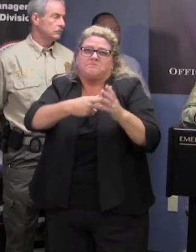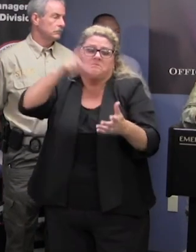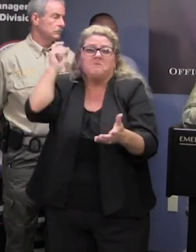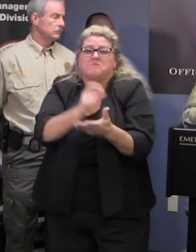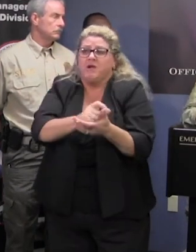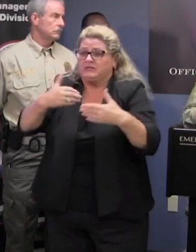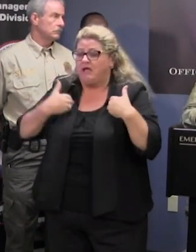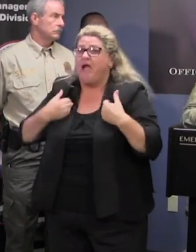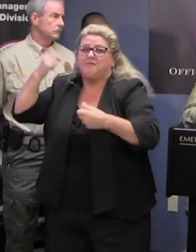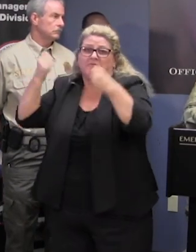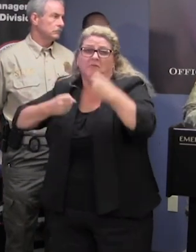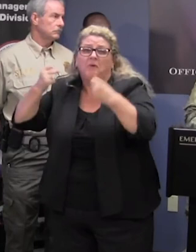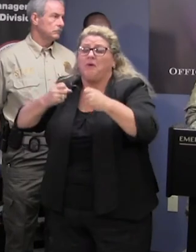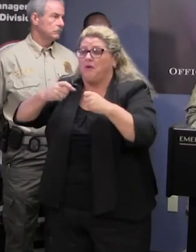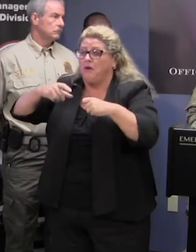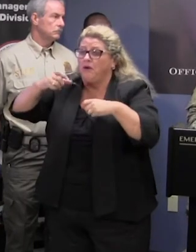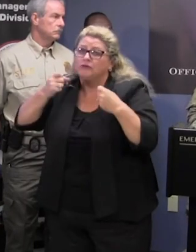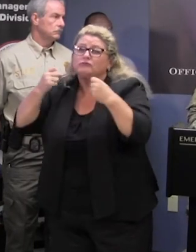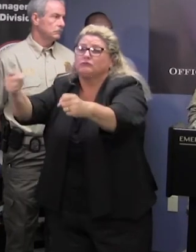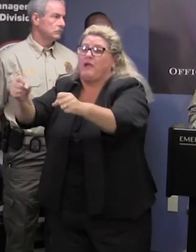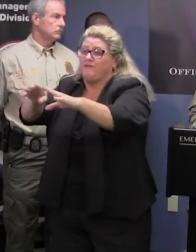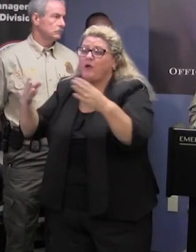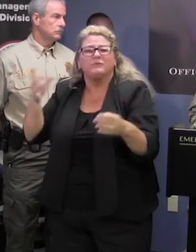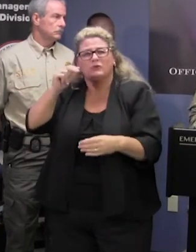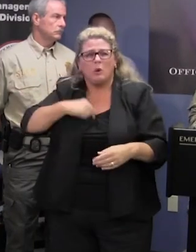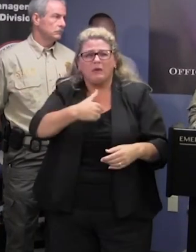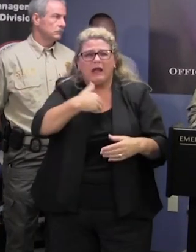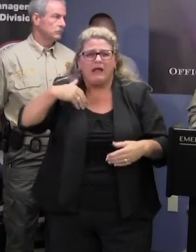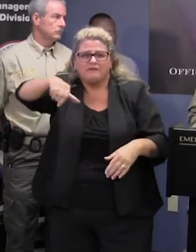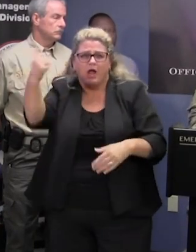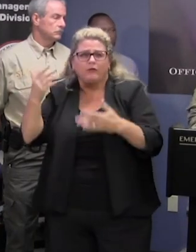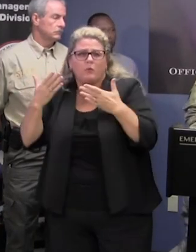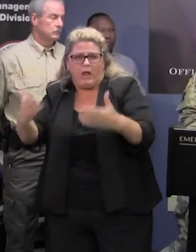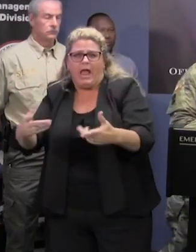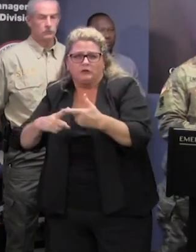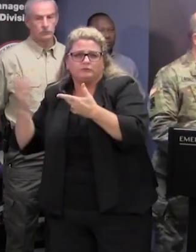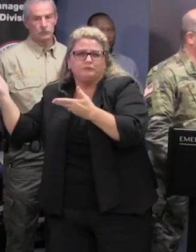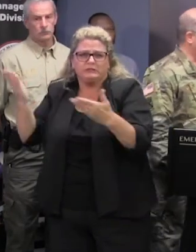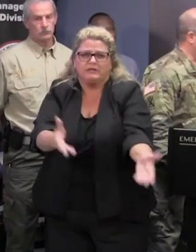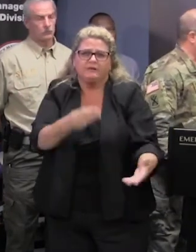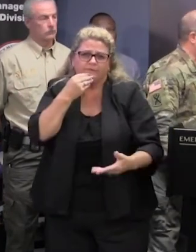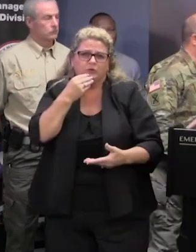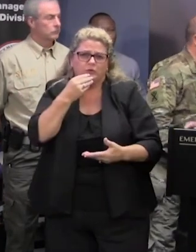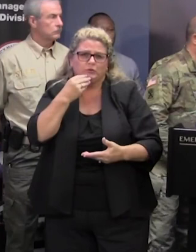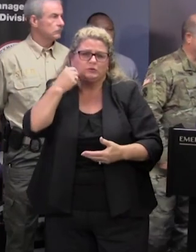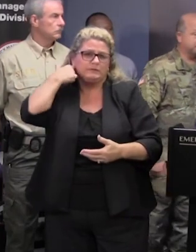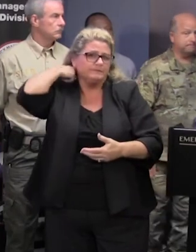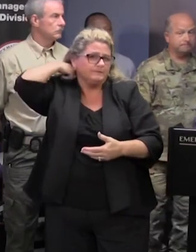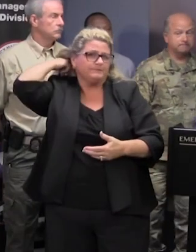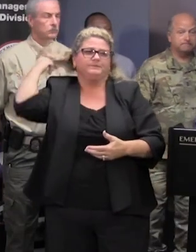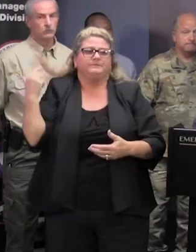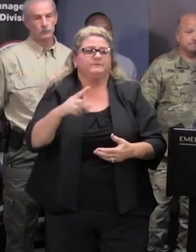preposition stock that's out there we can maintain the people indefinitely if we had to further questions